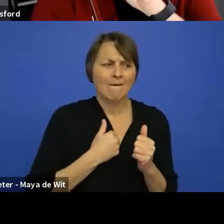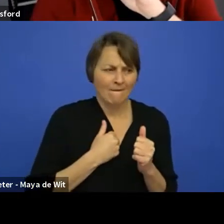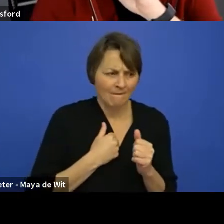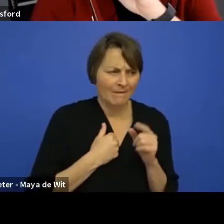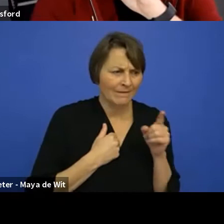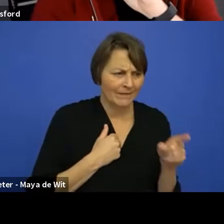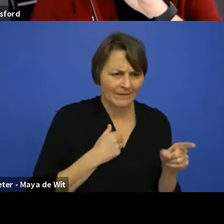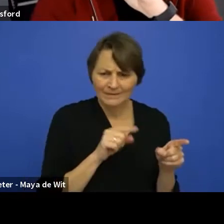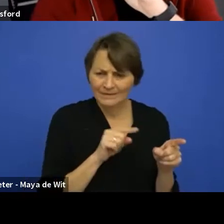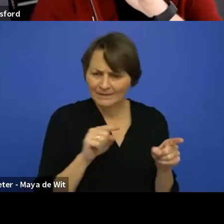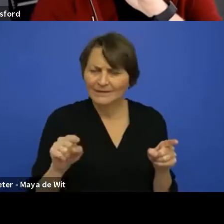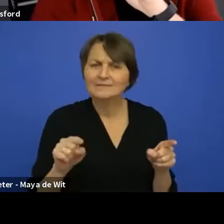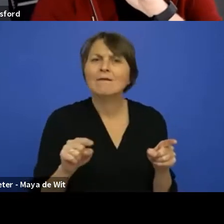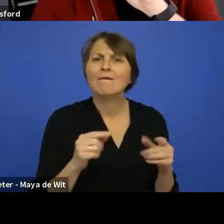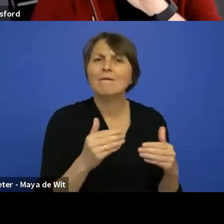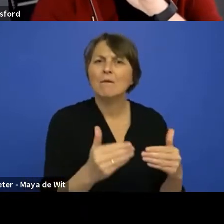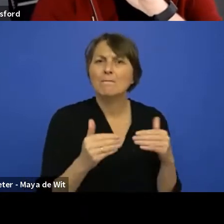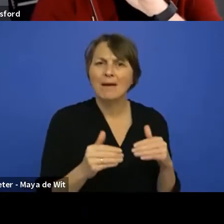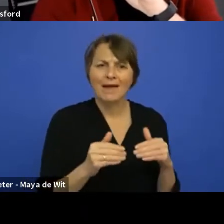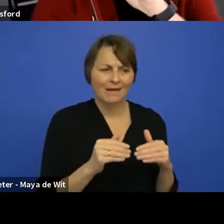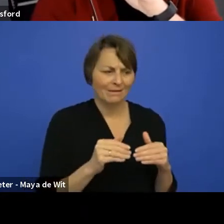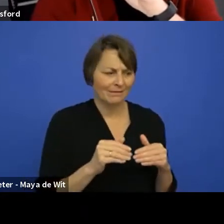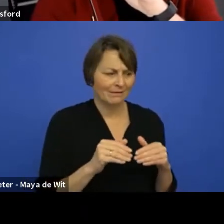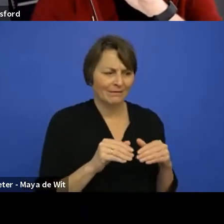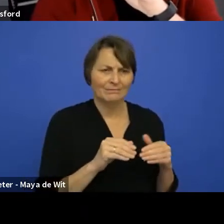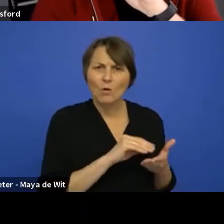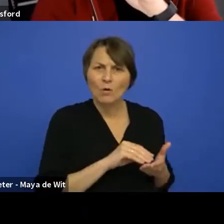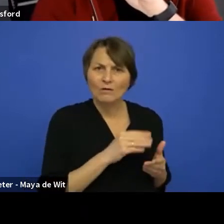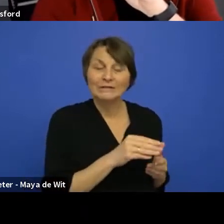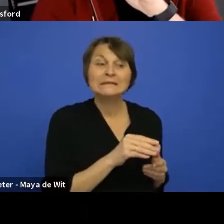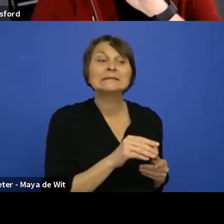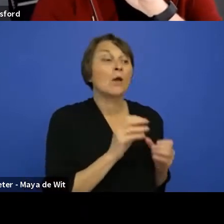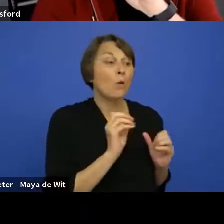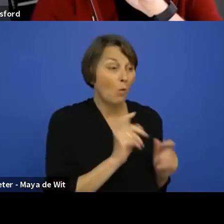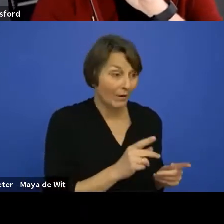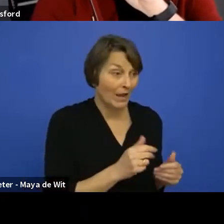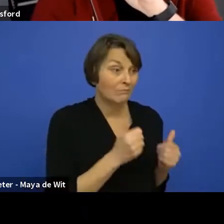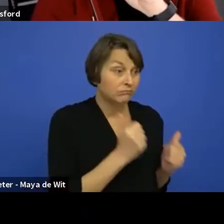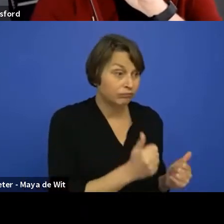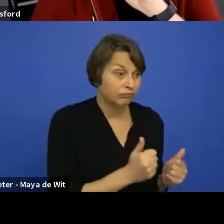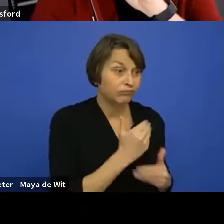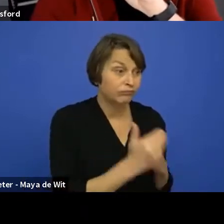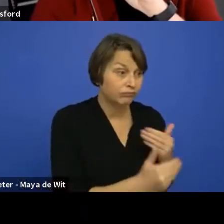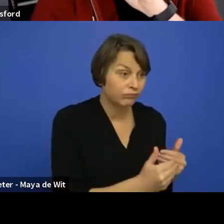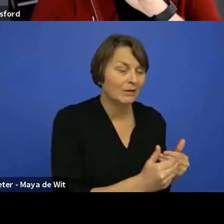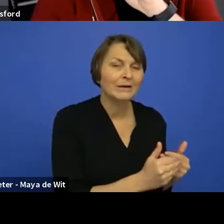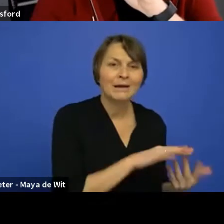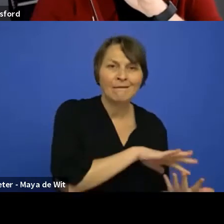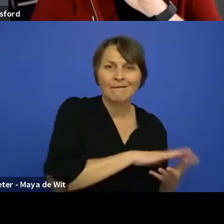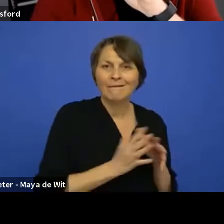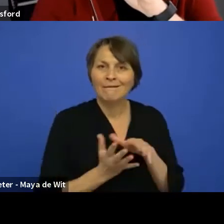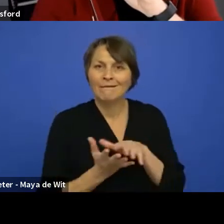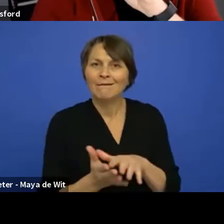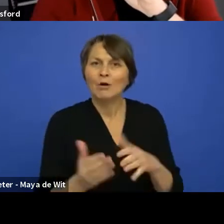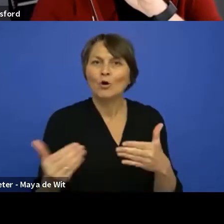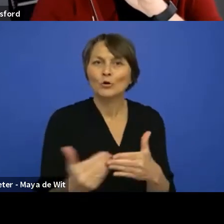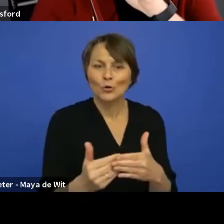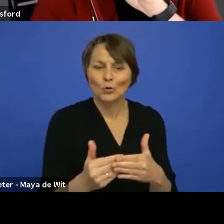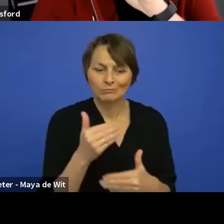once they get to migrate to the new back office, uh, it'll be easier and more familiar because all of the UI components, they